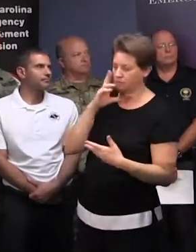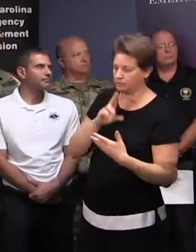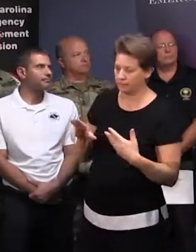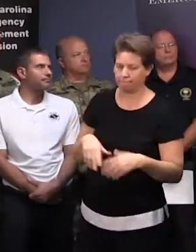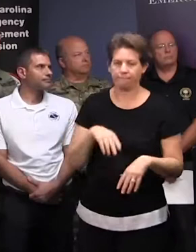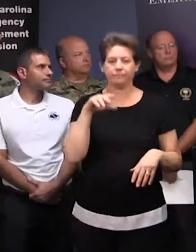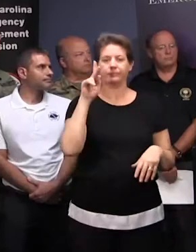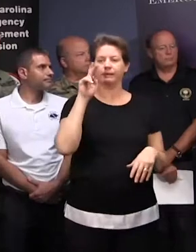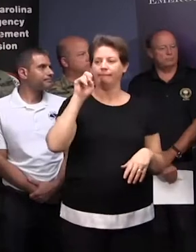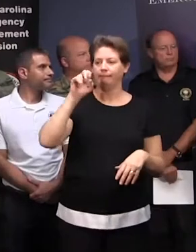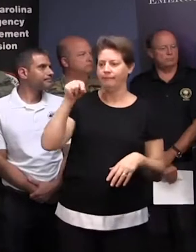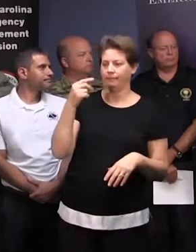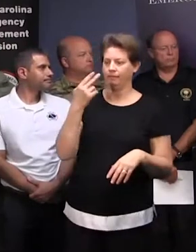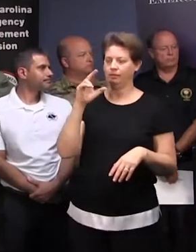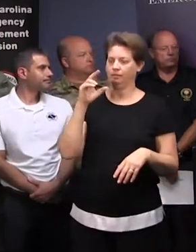Chief Keel, SLED.